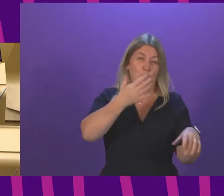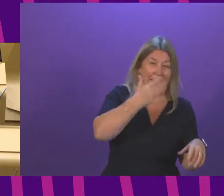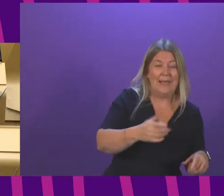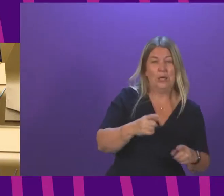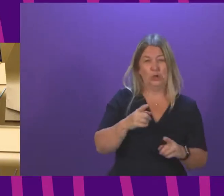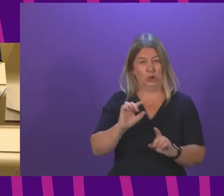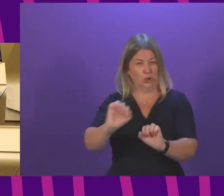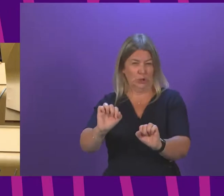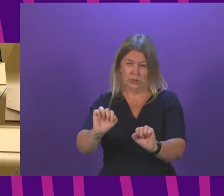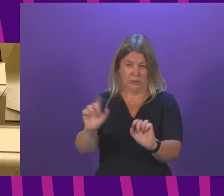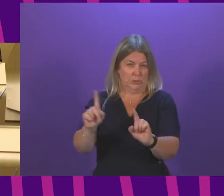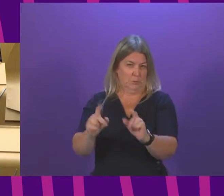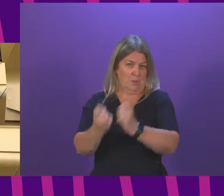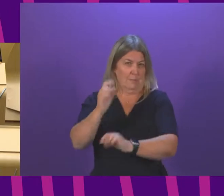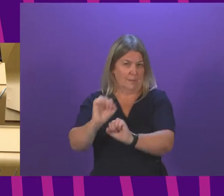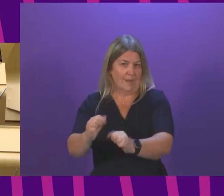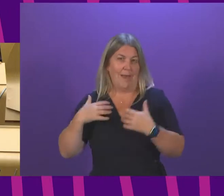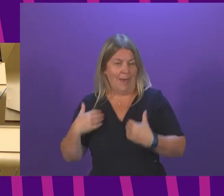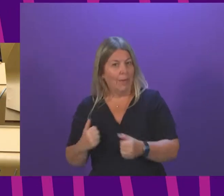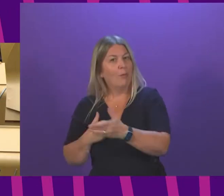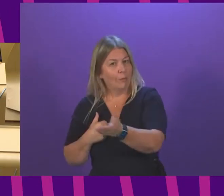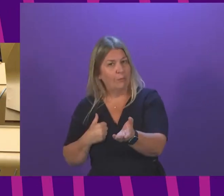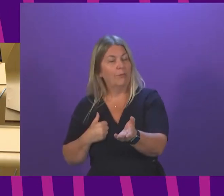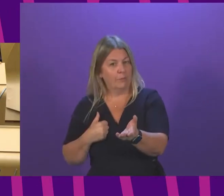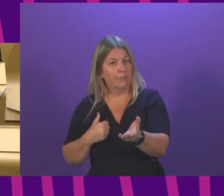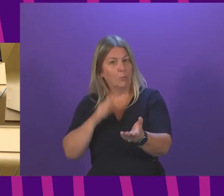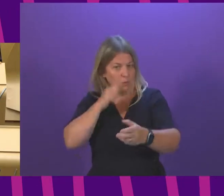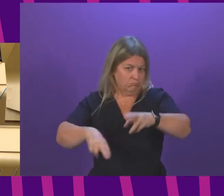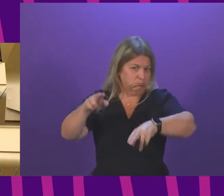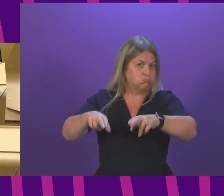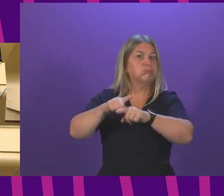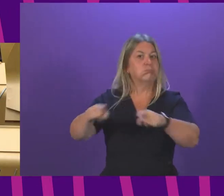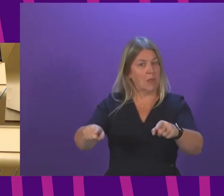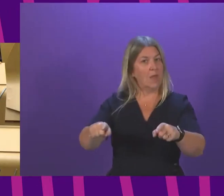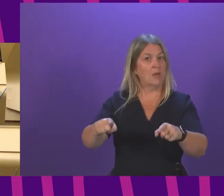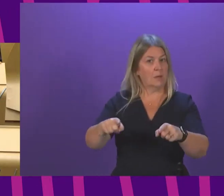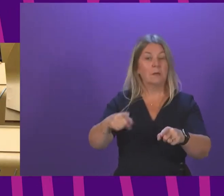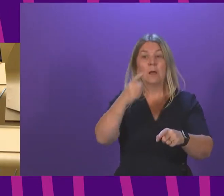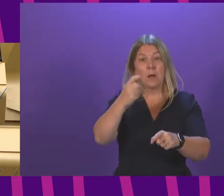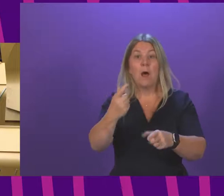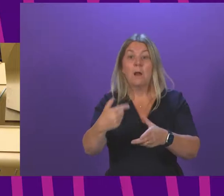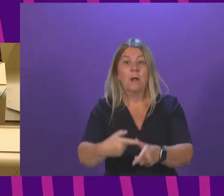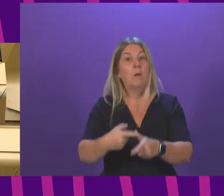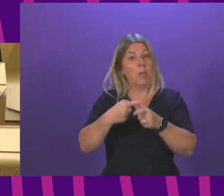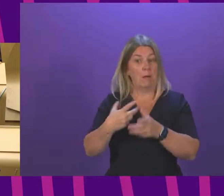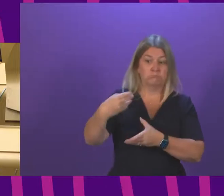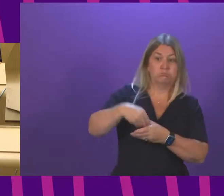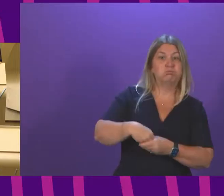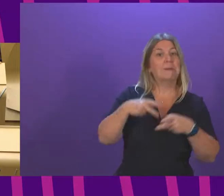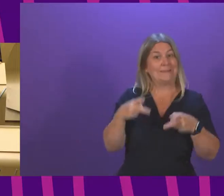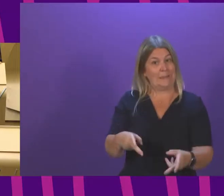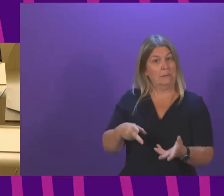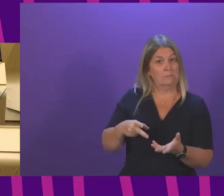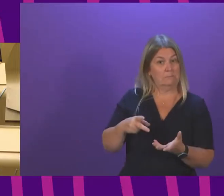assessment of their health to enable them to participate in that scheme. So I am